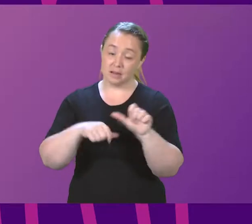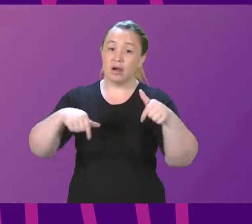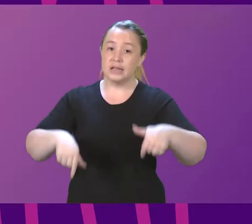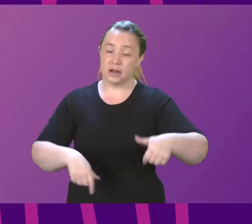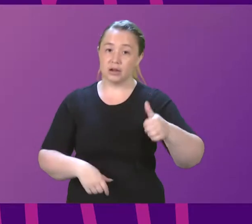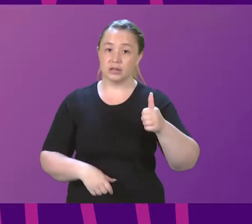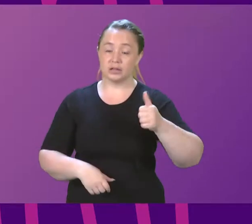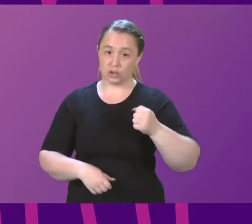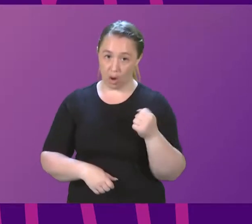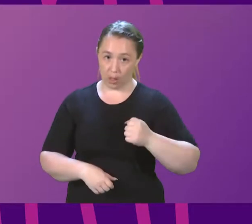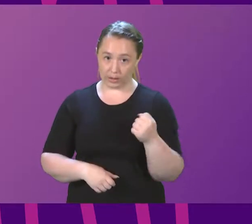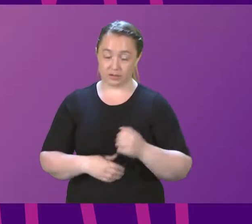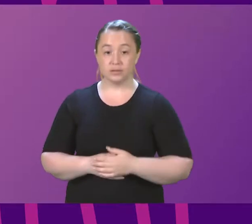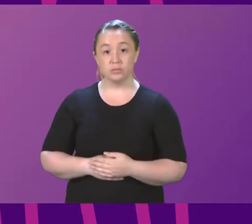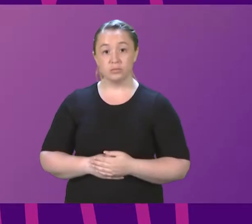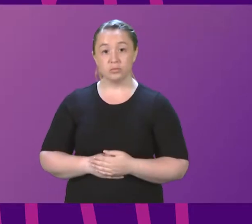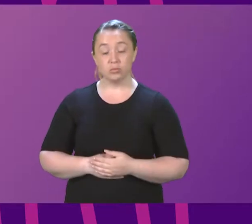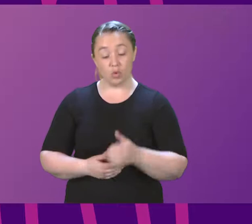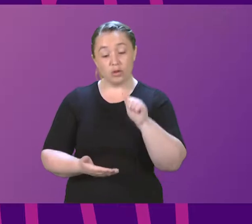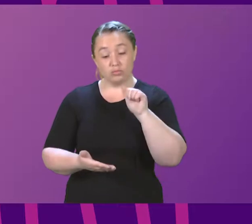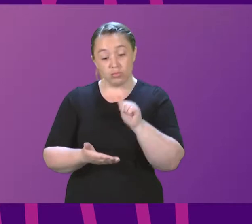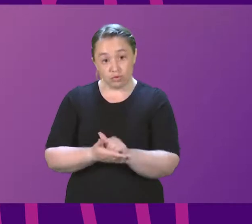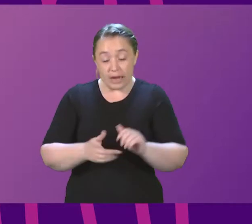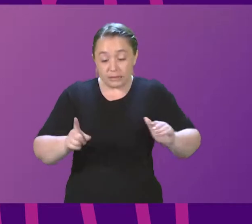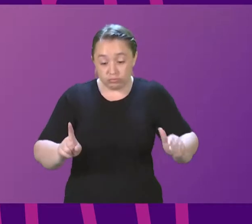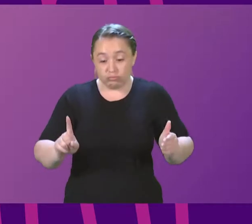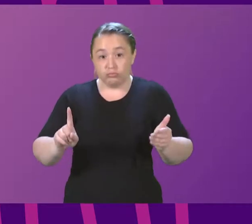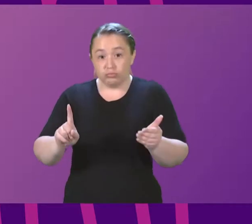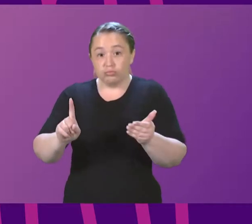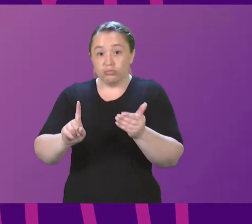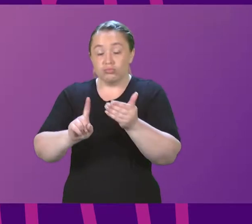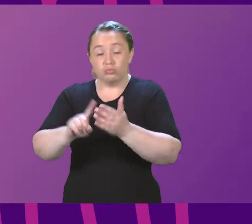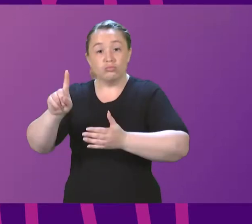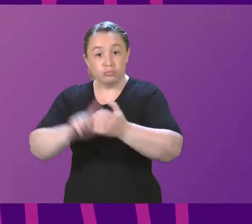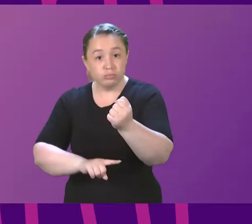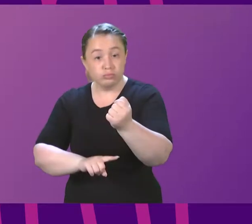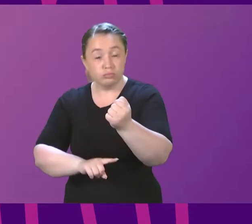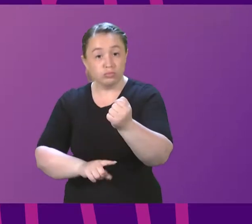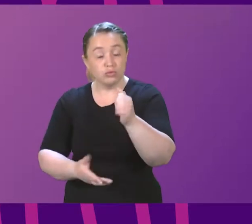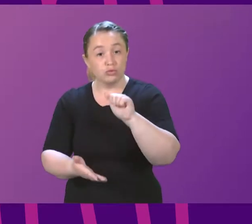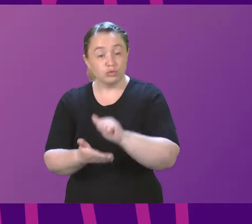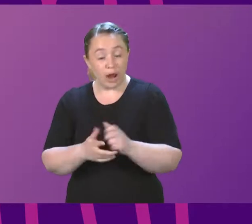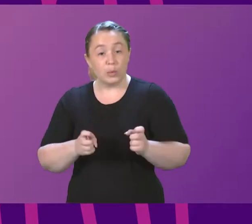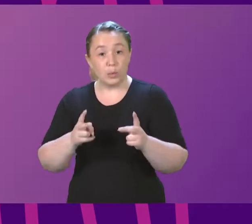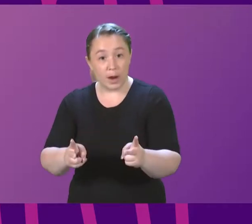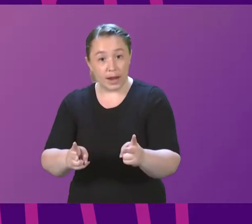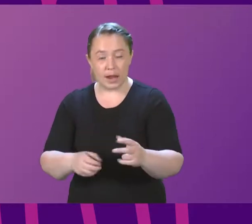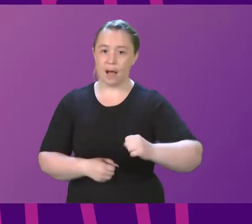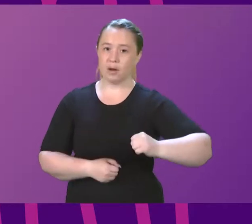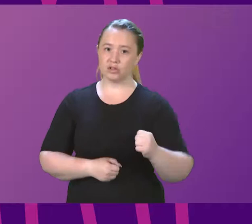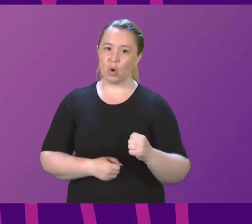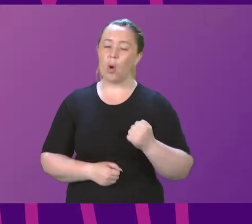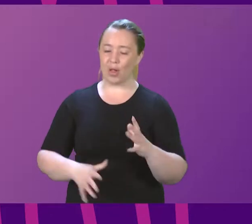We are heading in the right direction, if you ask my opinion, and Scotland is ready for an